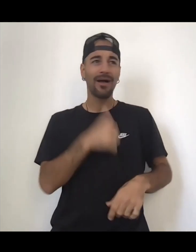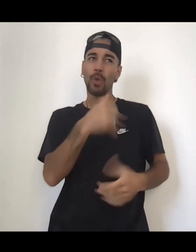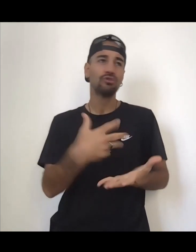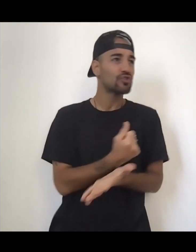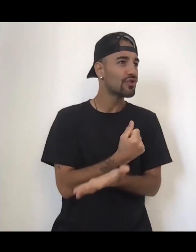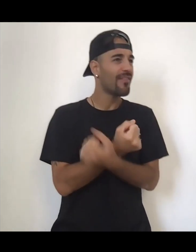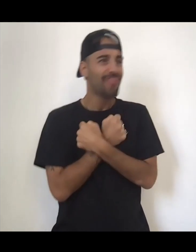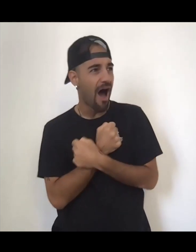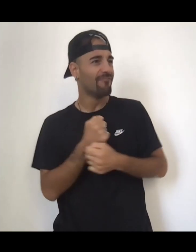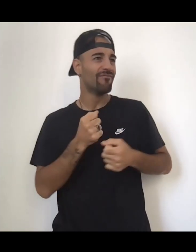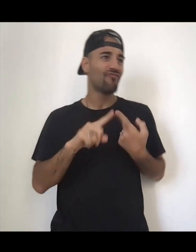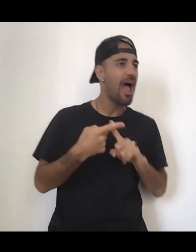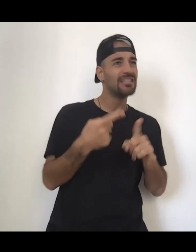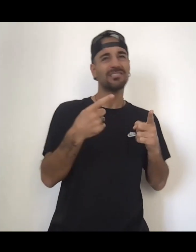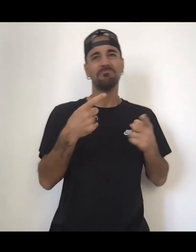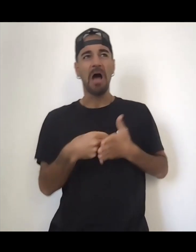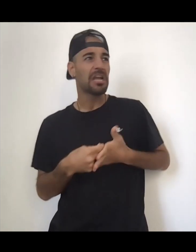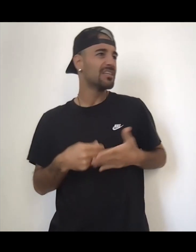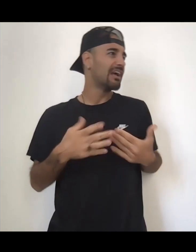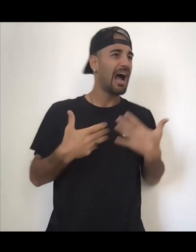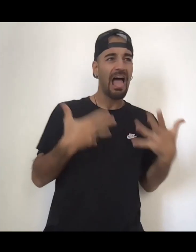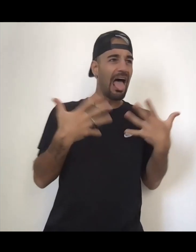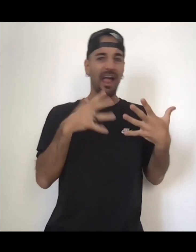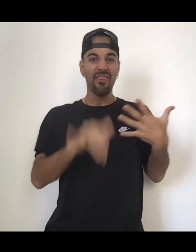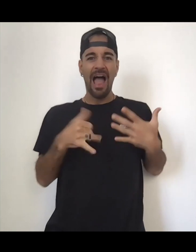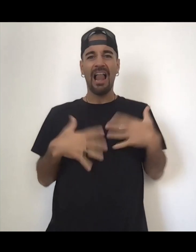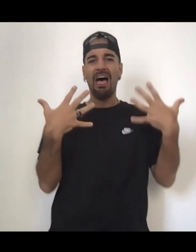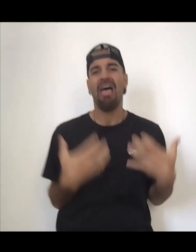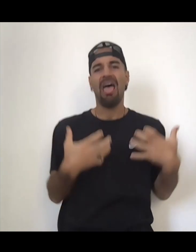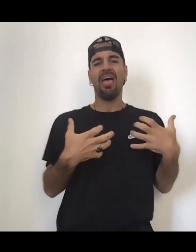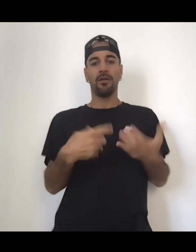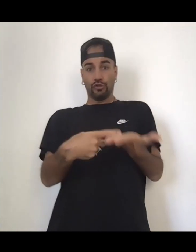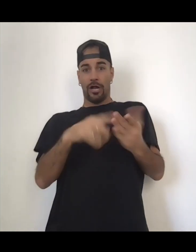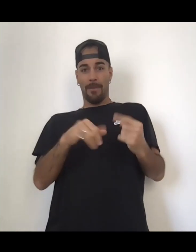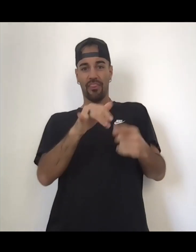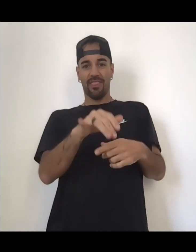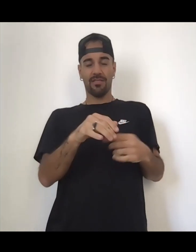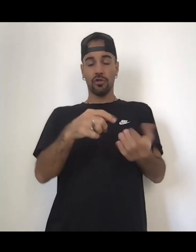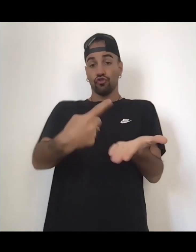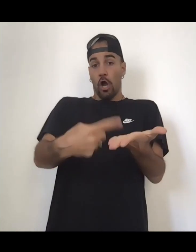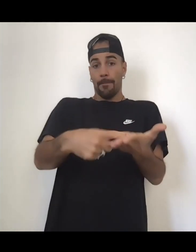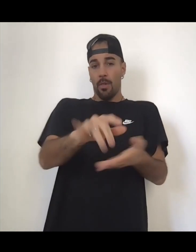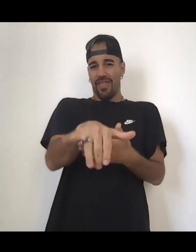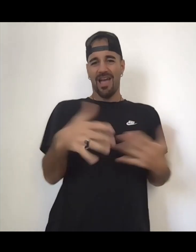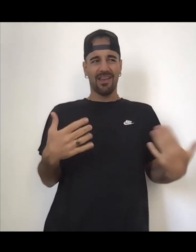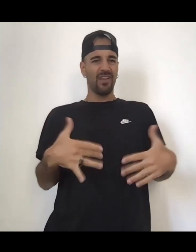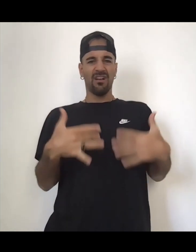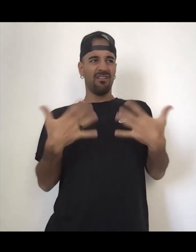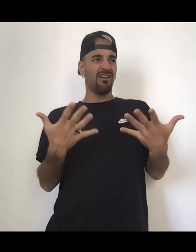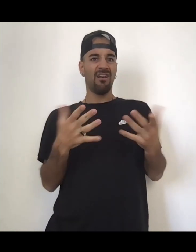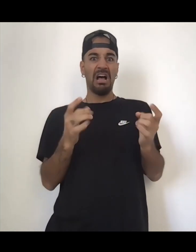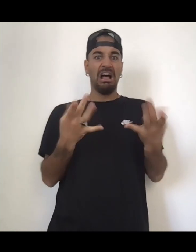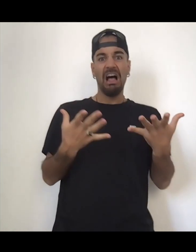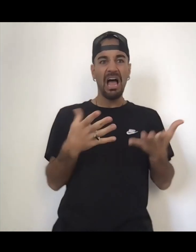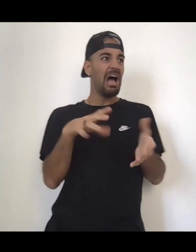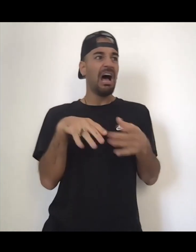hate, not make it. It's like, oh, God, like, you in that, ugh, is like, that brings your energy down here. Even when you're talking about it, it's like, ugh, it doesn't feel nice.